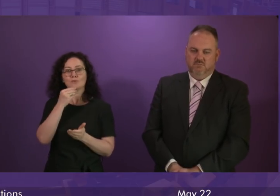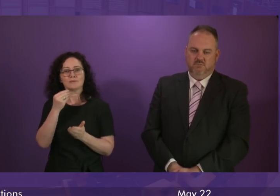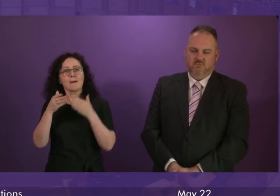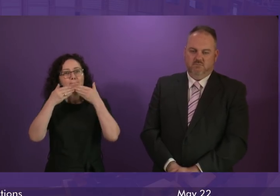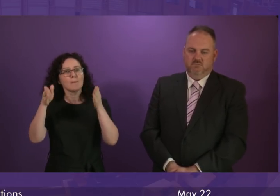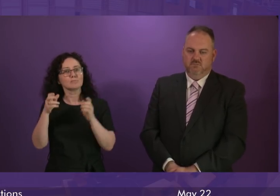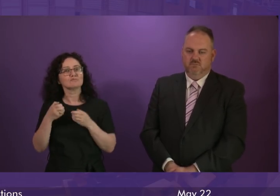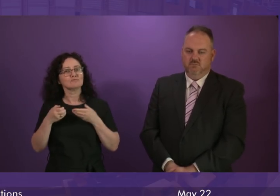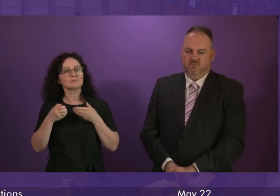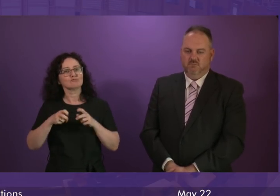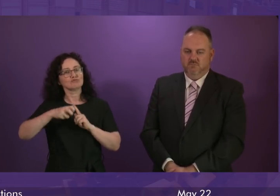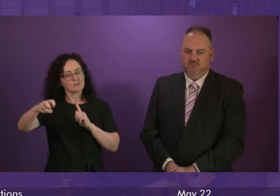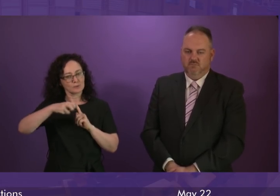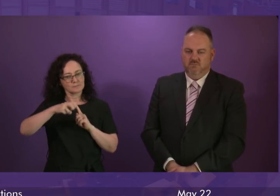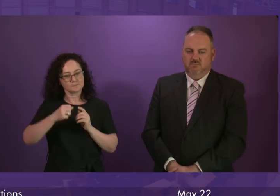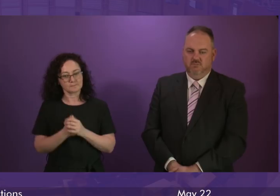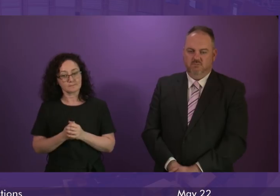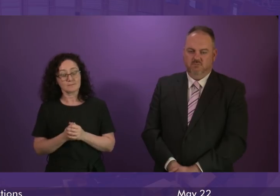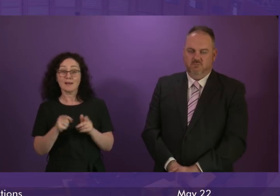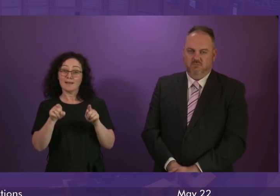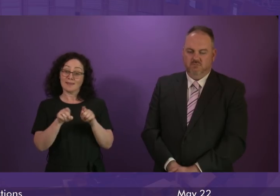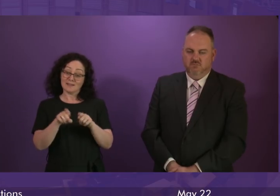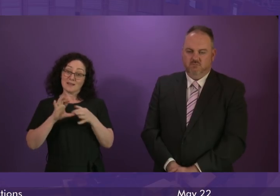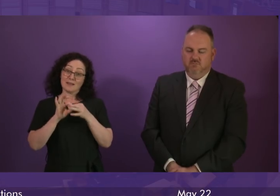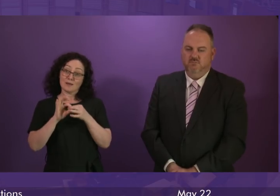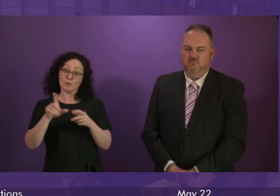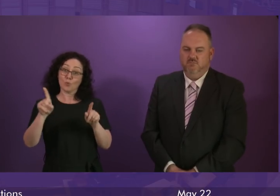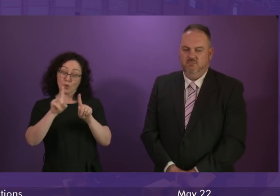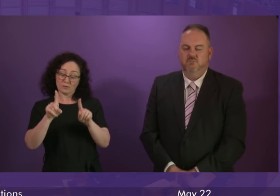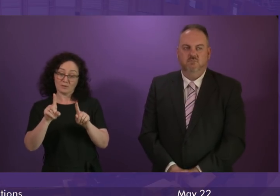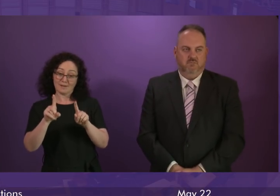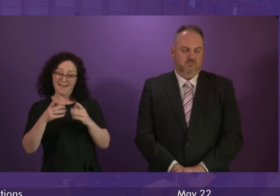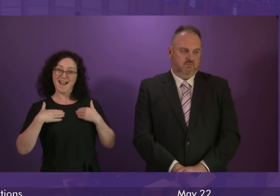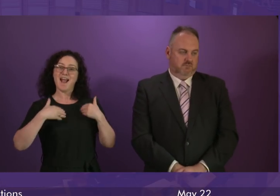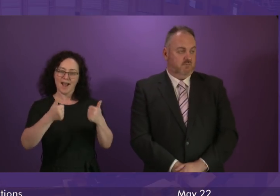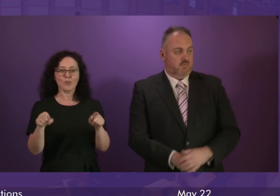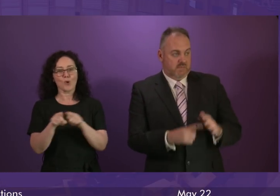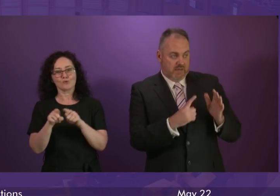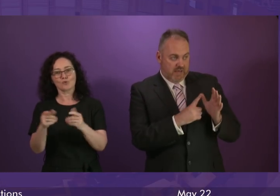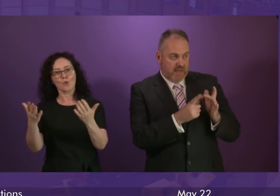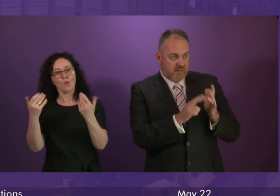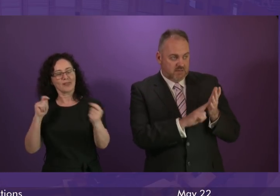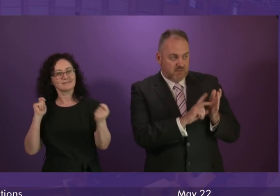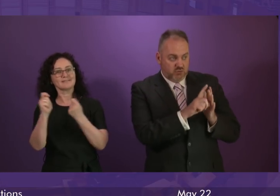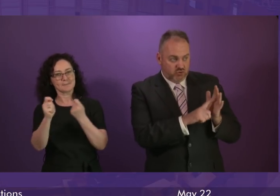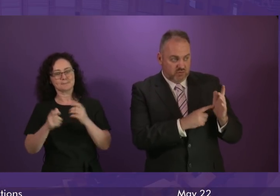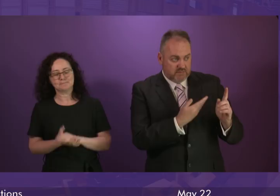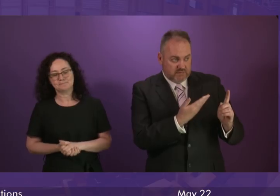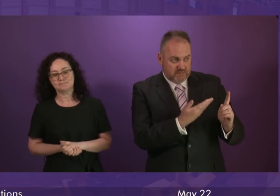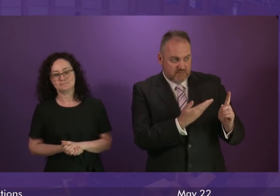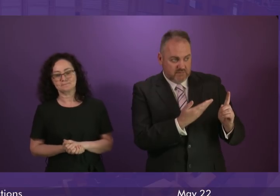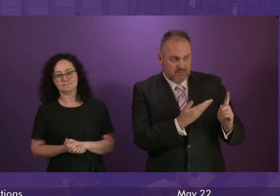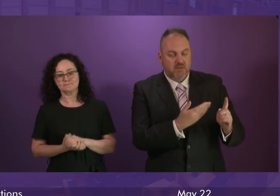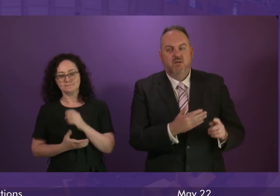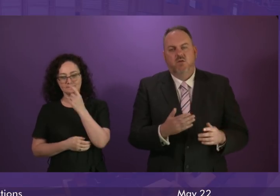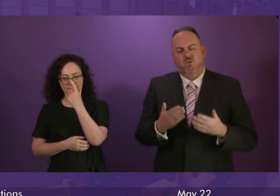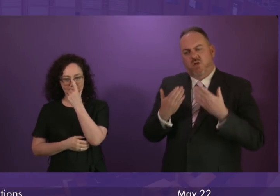in our ambitions around keeping the population healthier but also tackling climate change. Alison Johnson. Thank the First